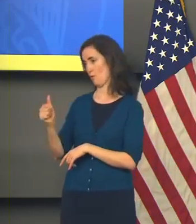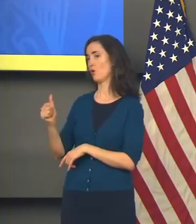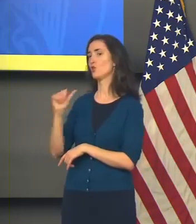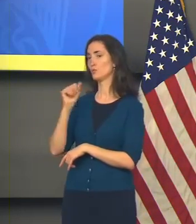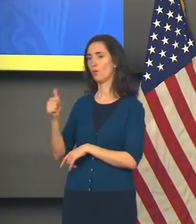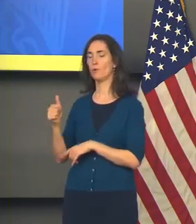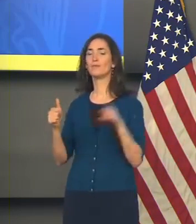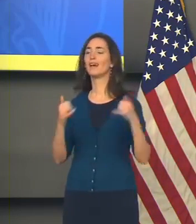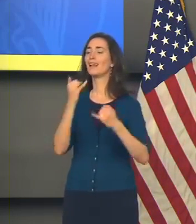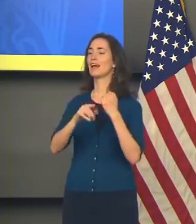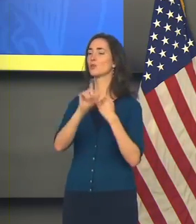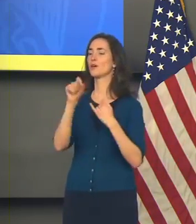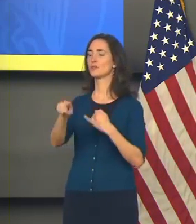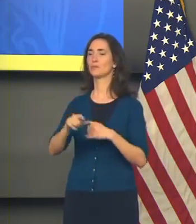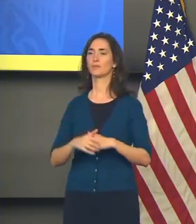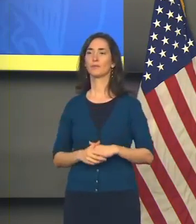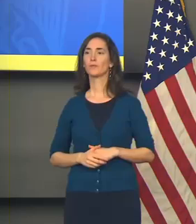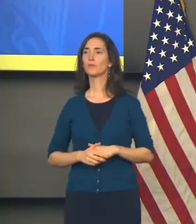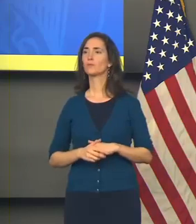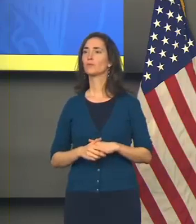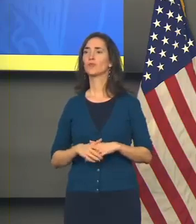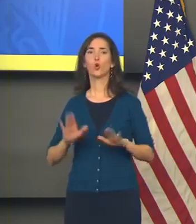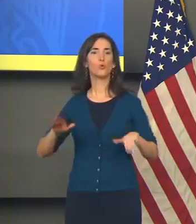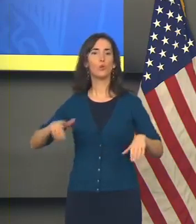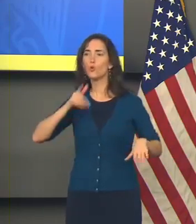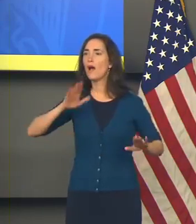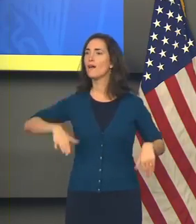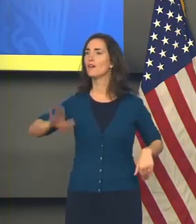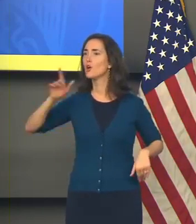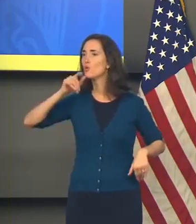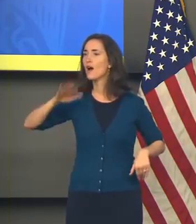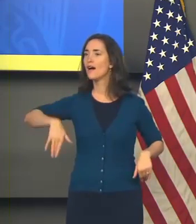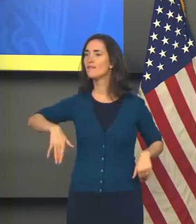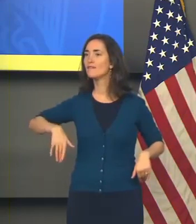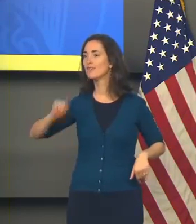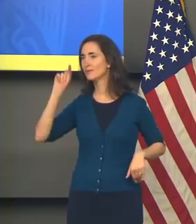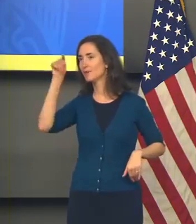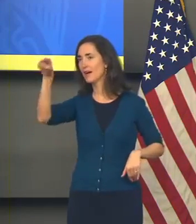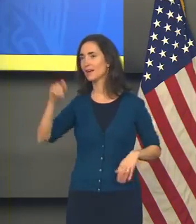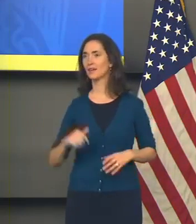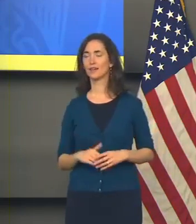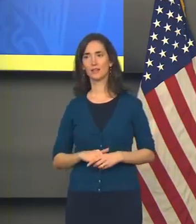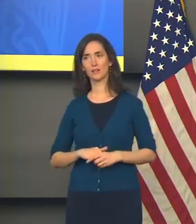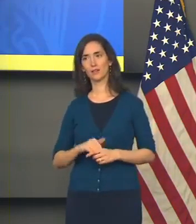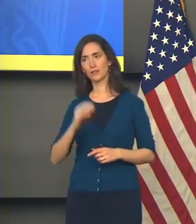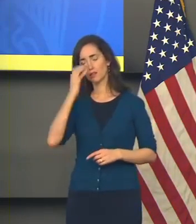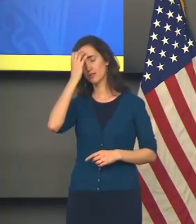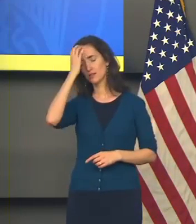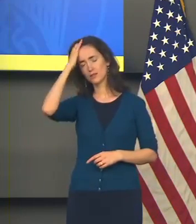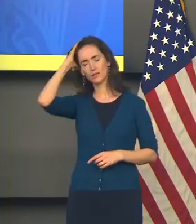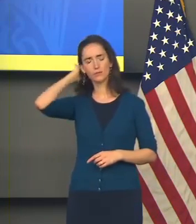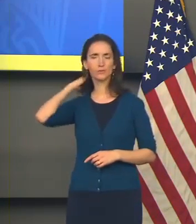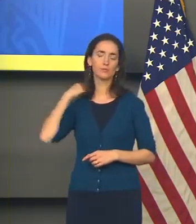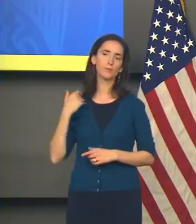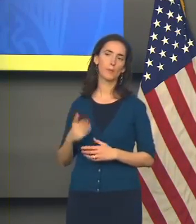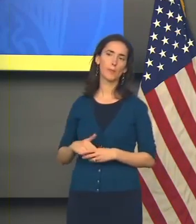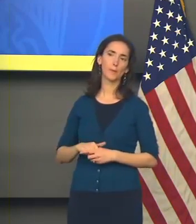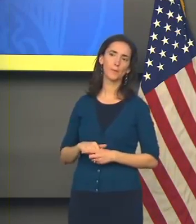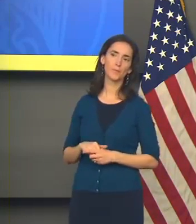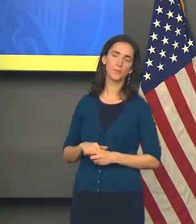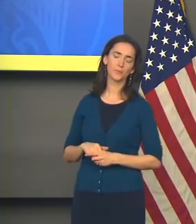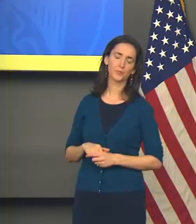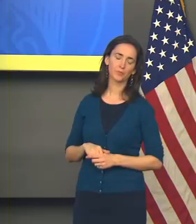Yes. Last question. Who hasn't gone yet? In the back. What other tactics? Come over here.